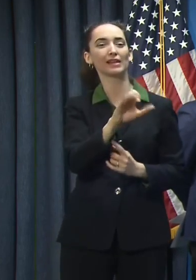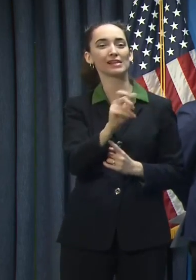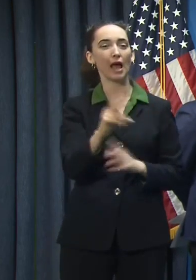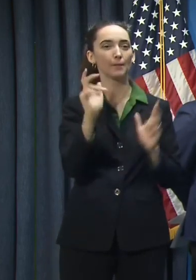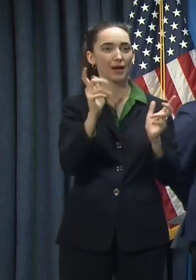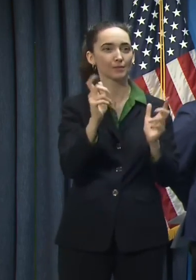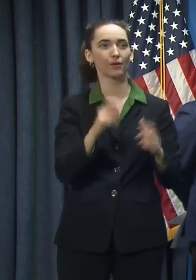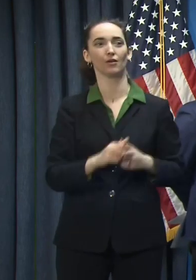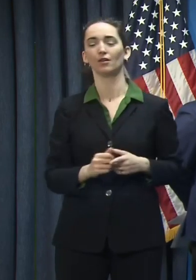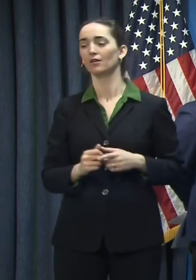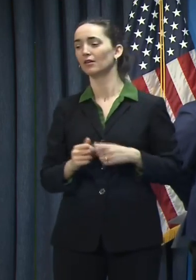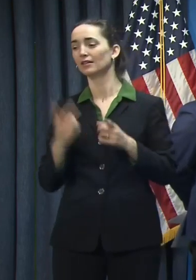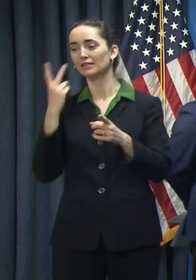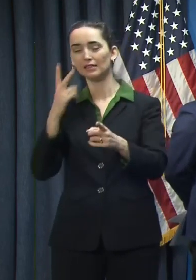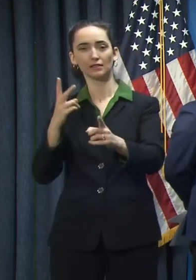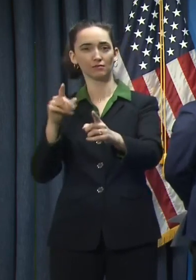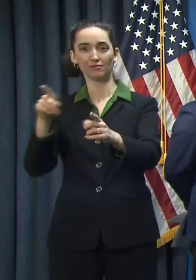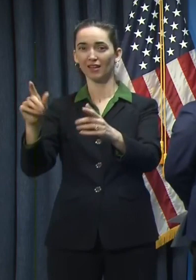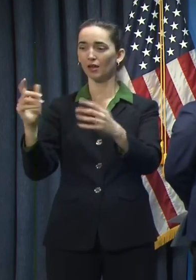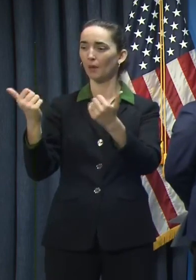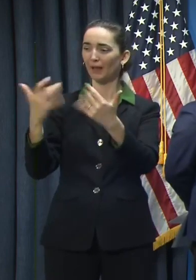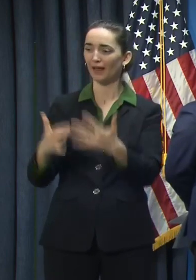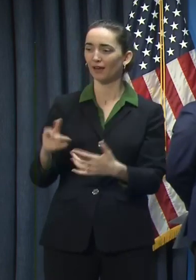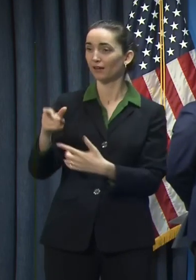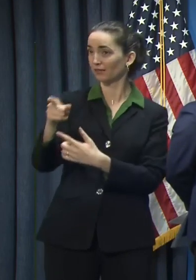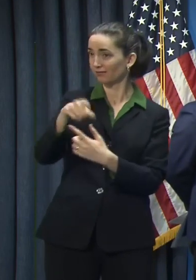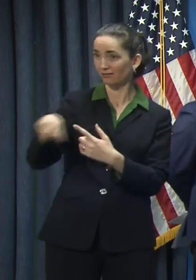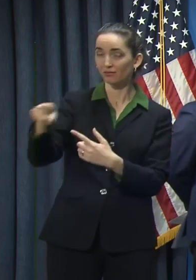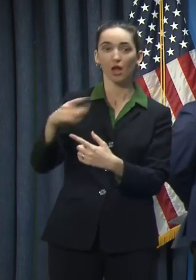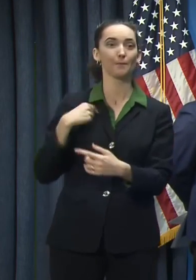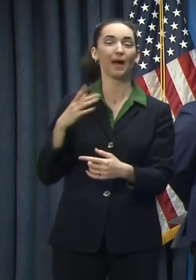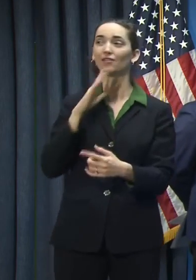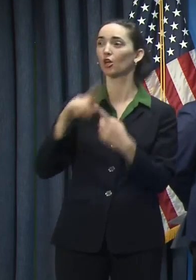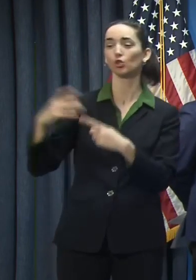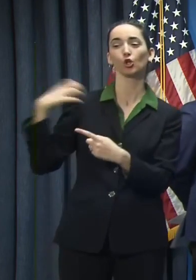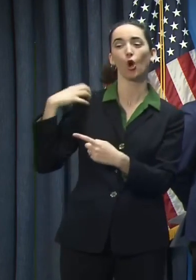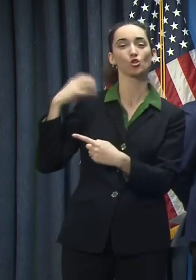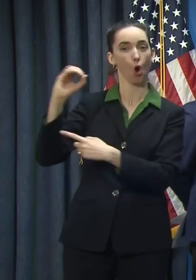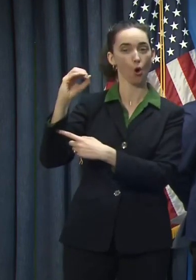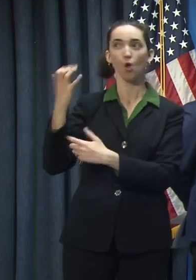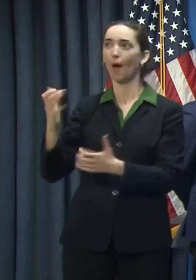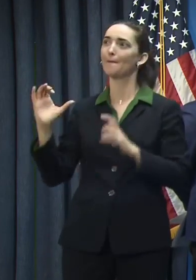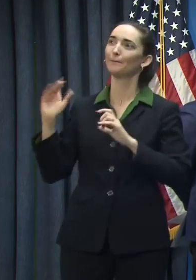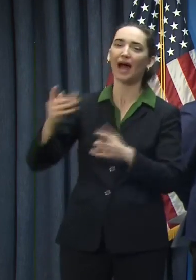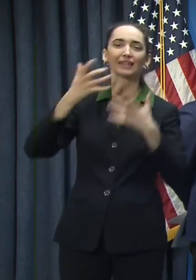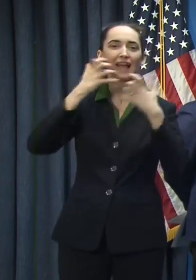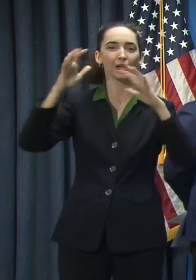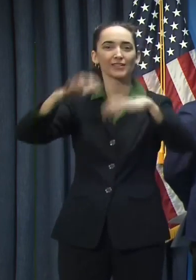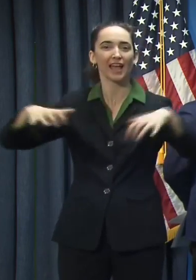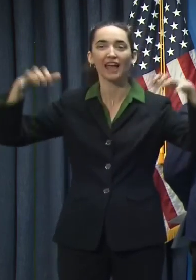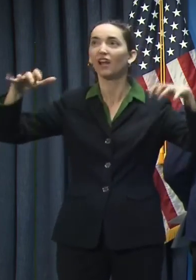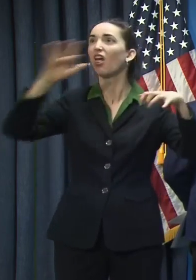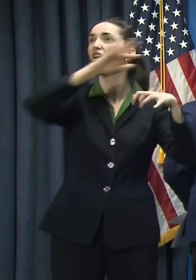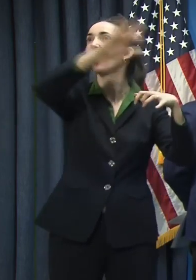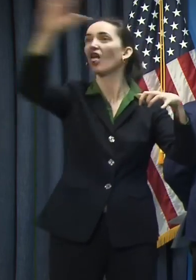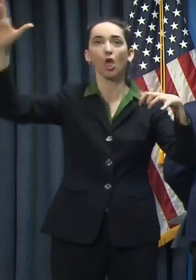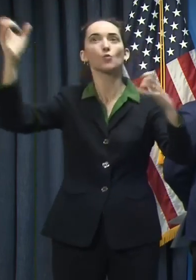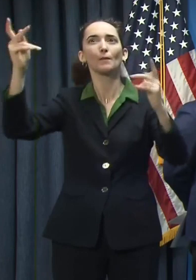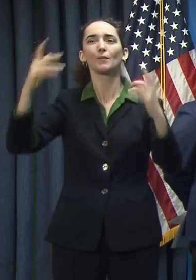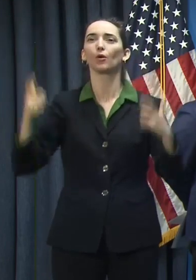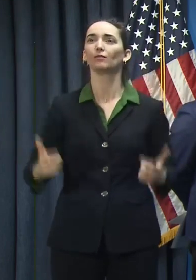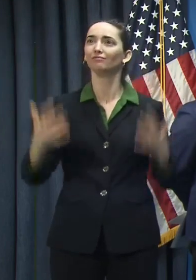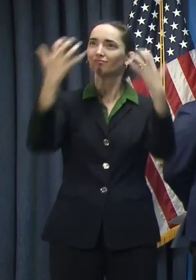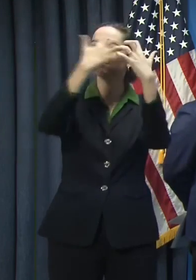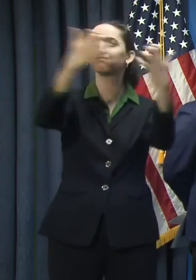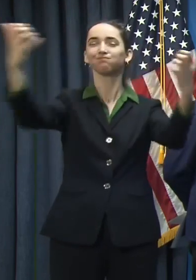Zion out there playing again. And I've talked to Coach O, and, you he wants to get back out in Tiger Stadium, and he doesn't want it to be an empty Tiger Stadium where